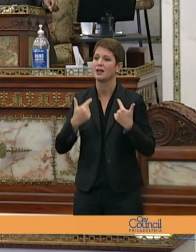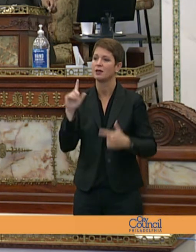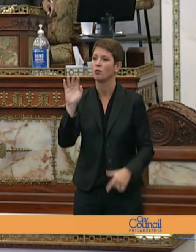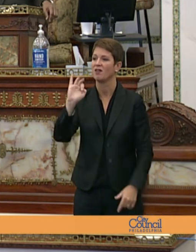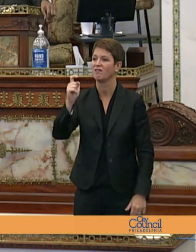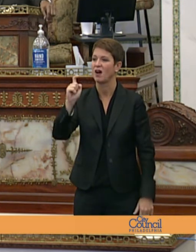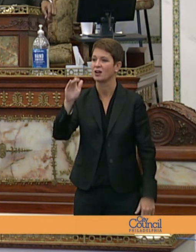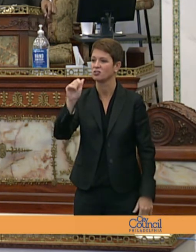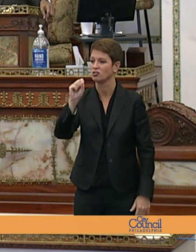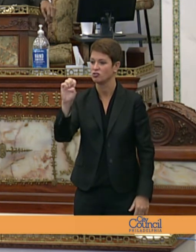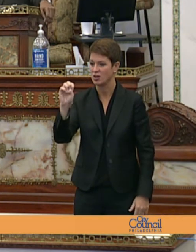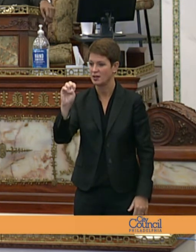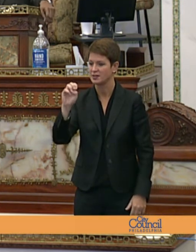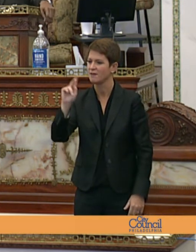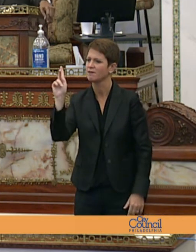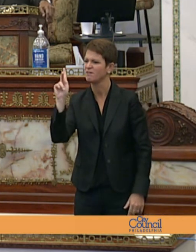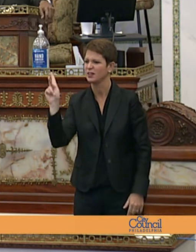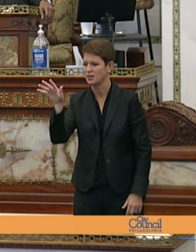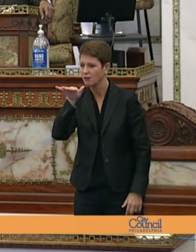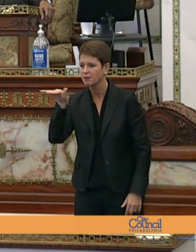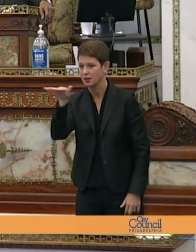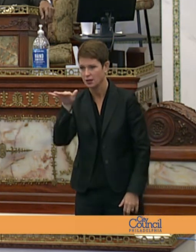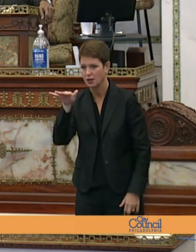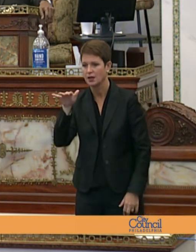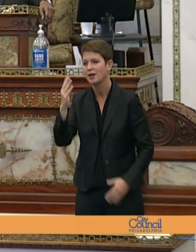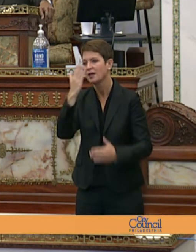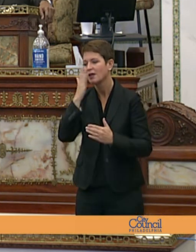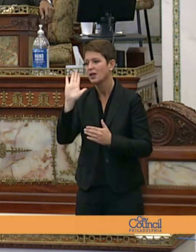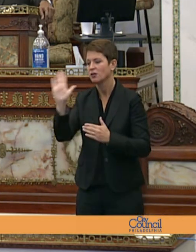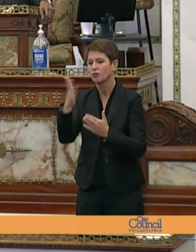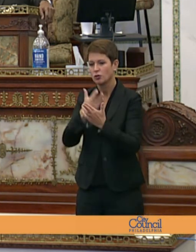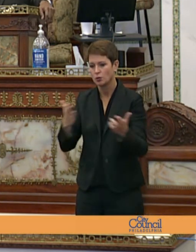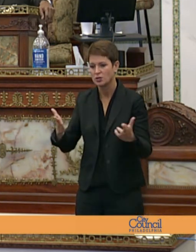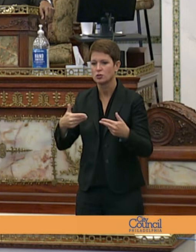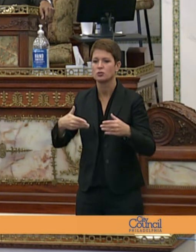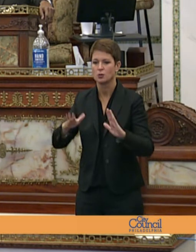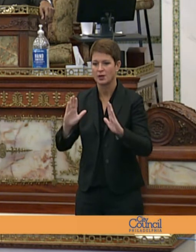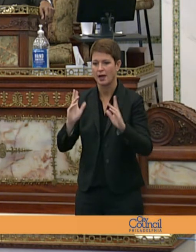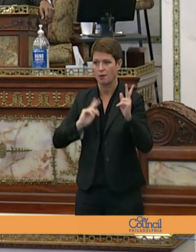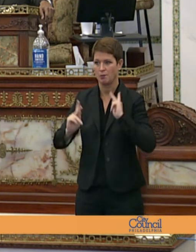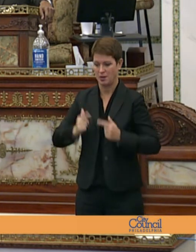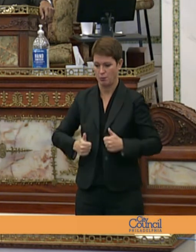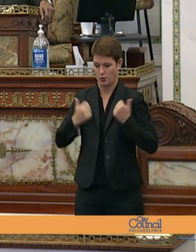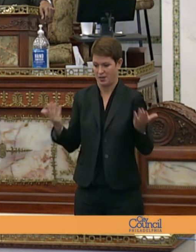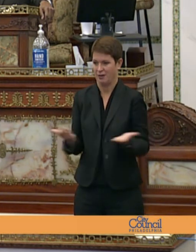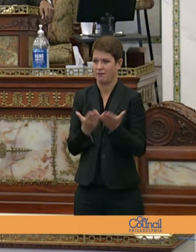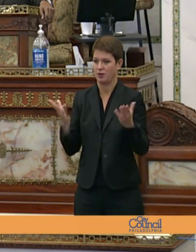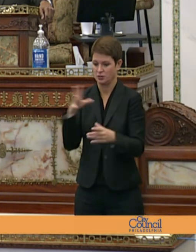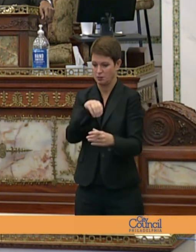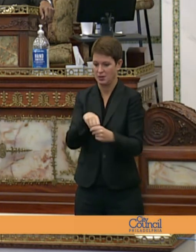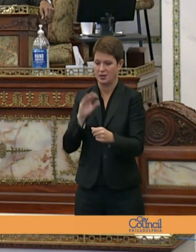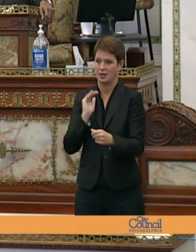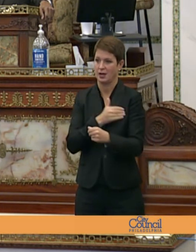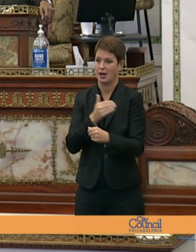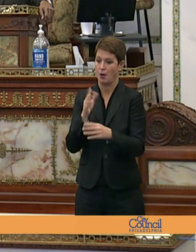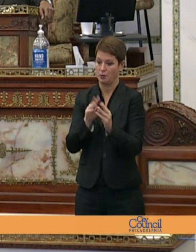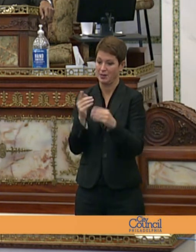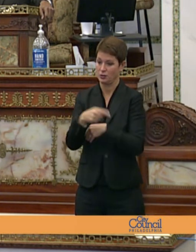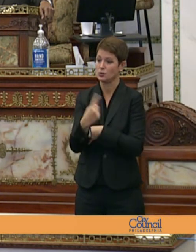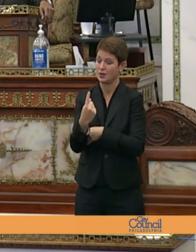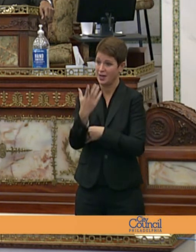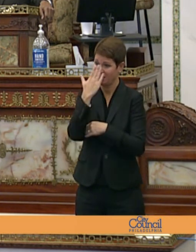philadelphia i thank you all for using your resources to allow residents to be a part of today's meeting